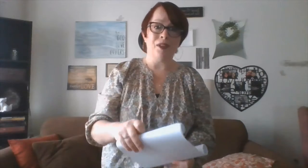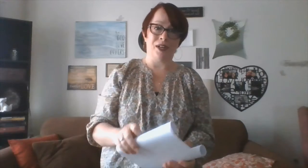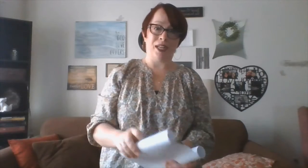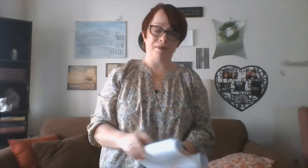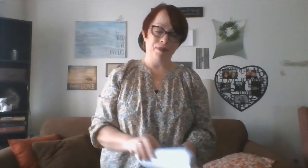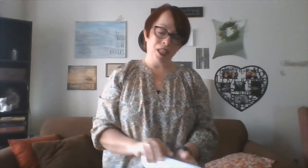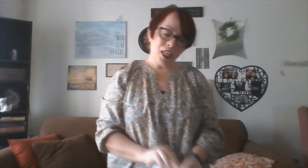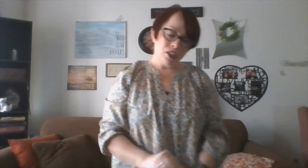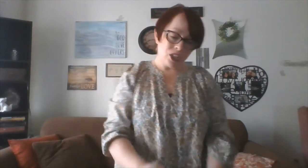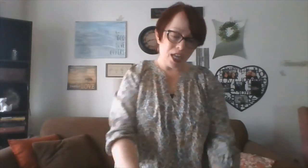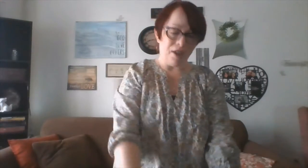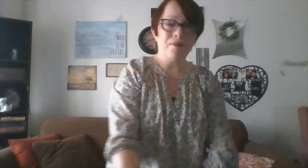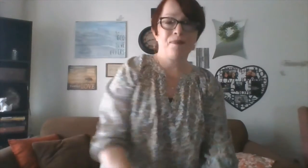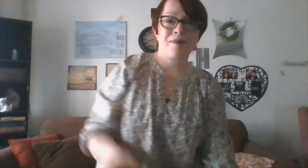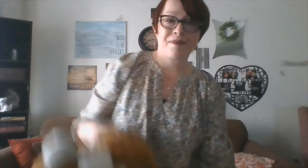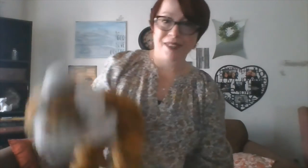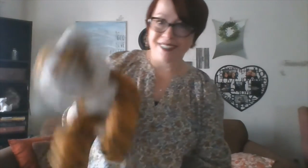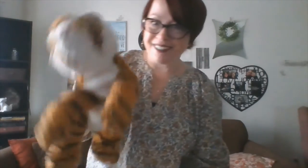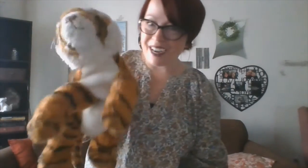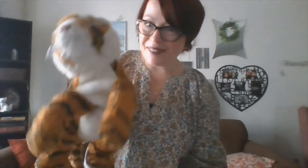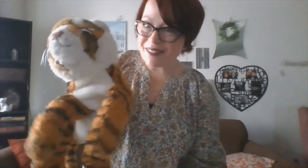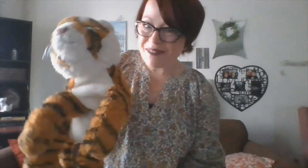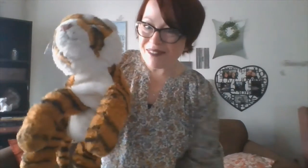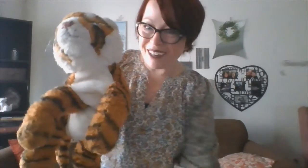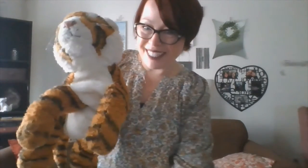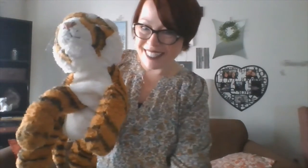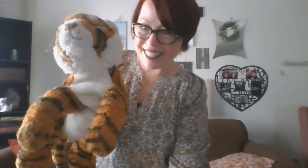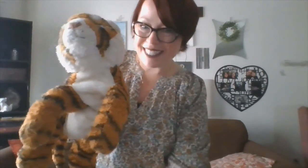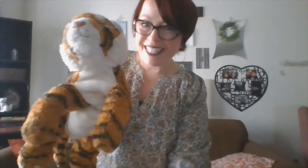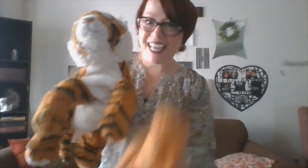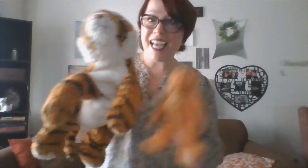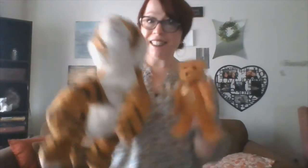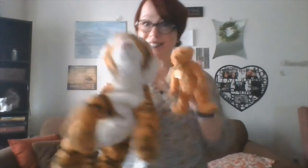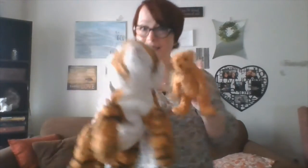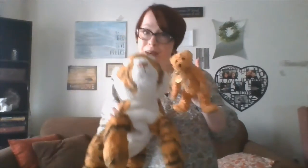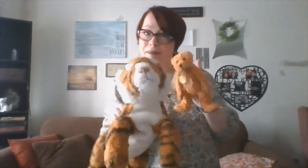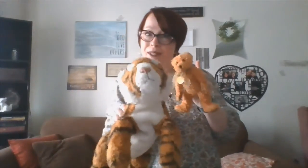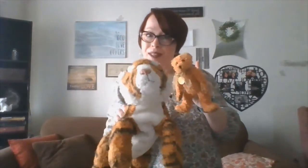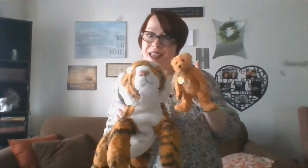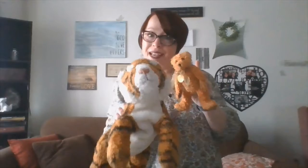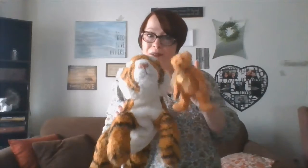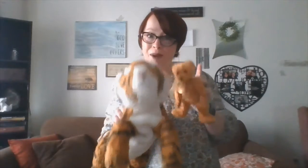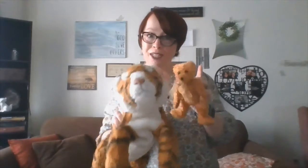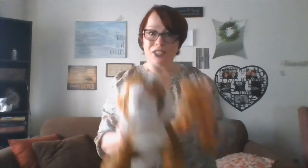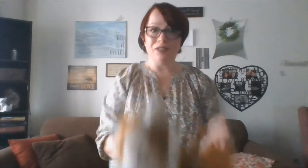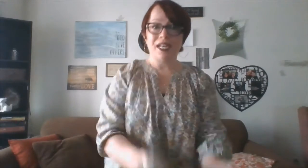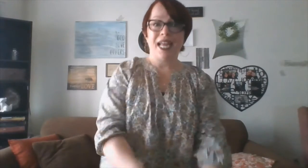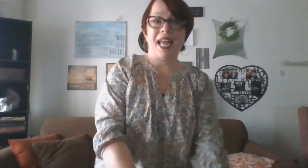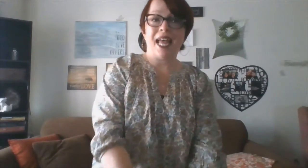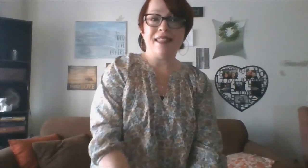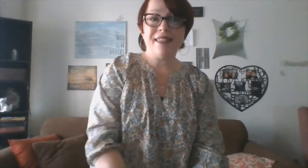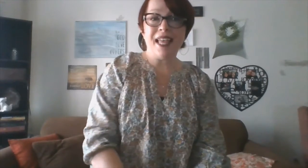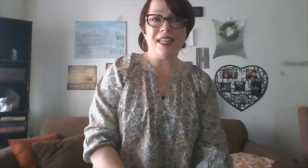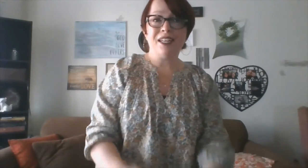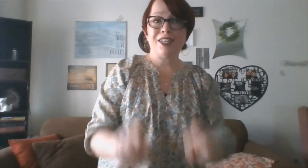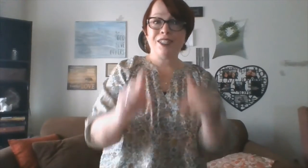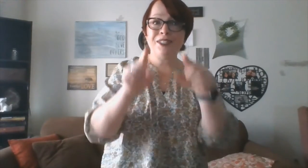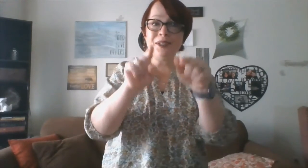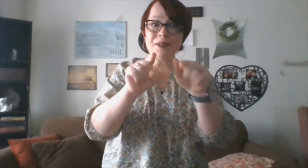the hurting. So, grab some friends and set them up so that they can watch you, and then you